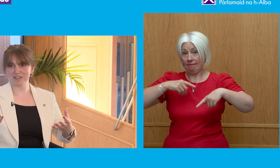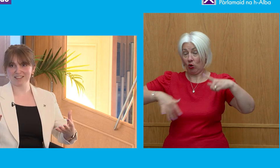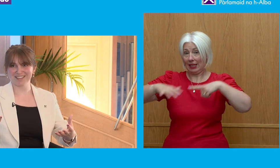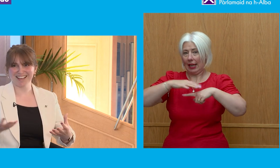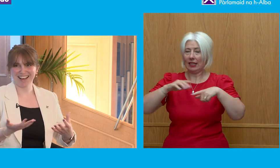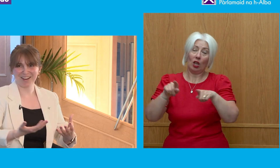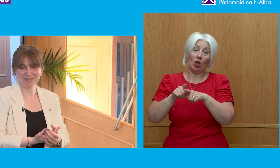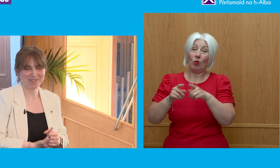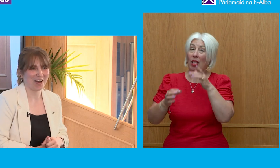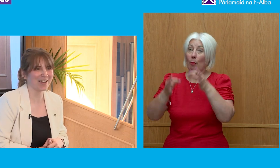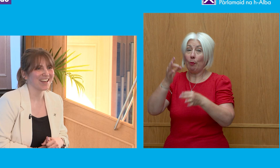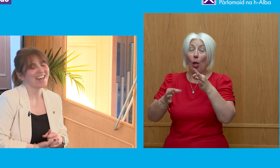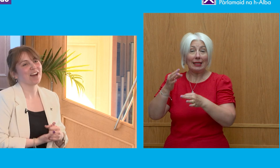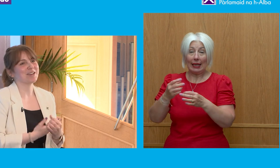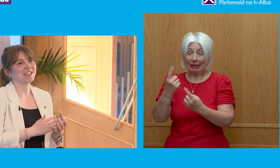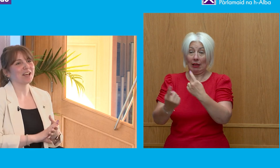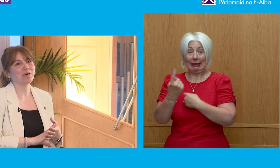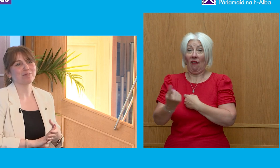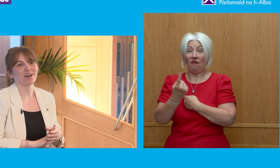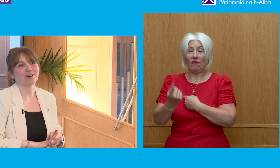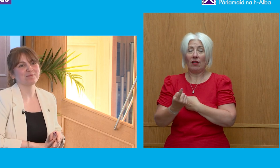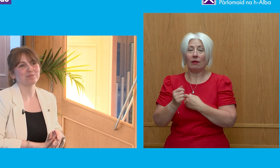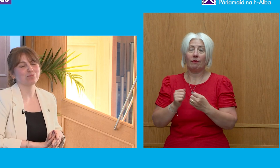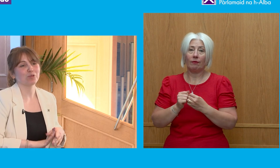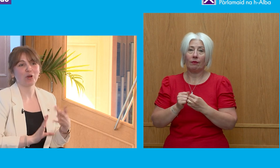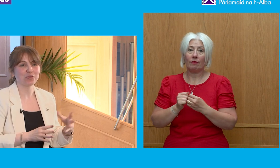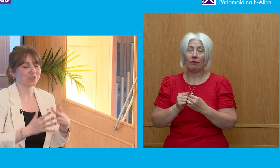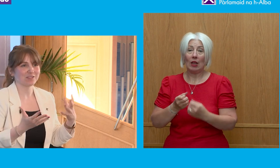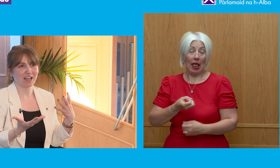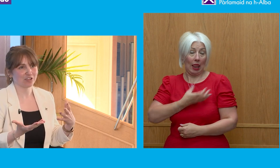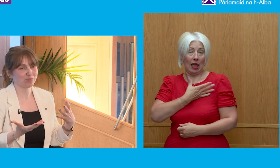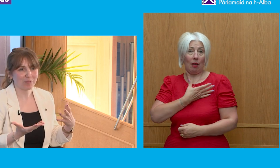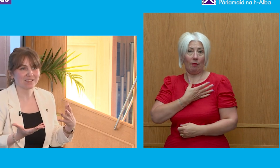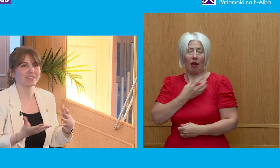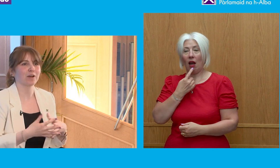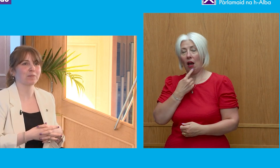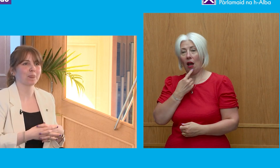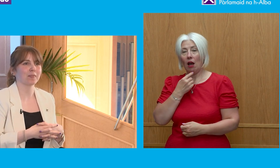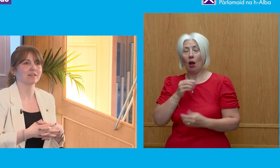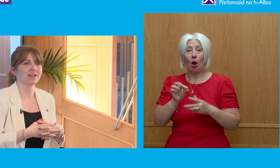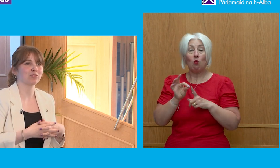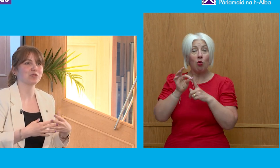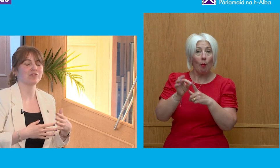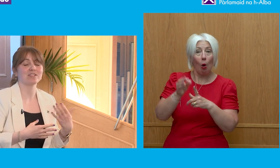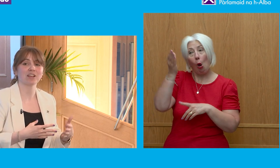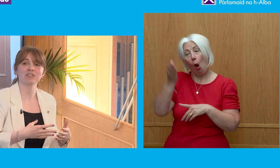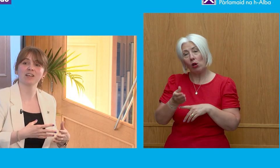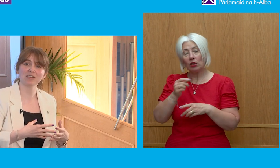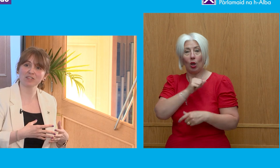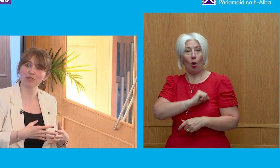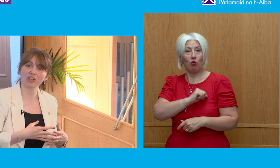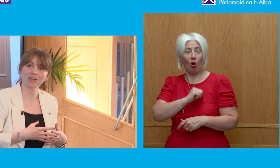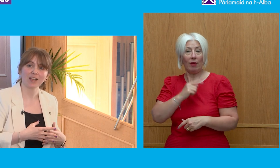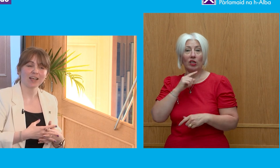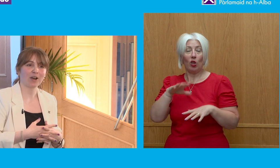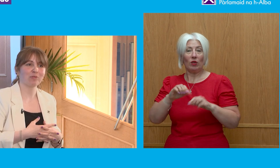obviously politics. We've got, I mean, Labour proposed slash promised the establishment of an integrity and